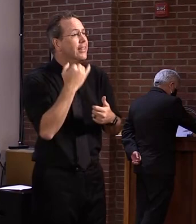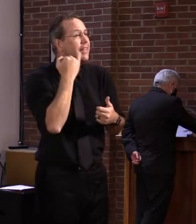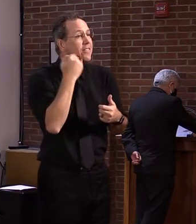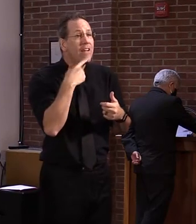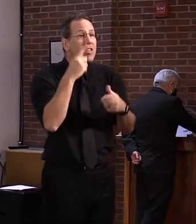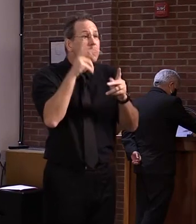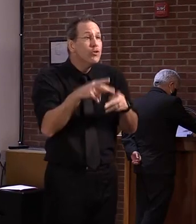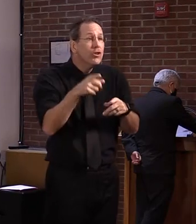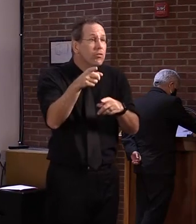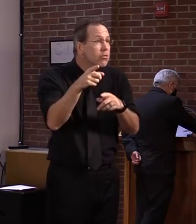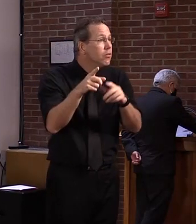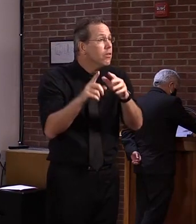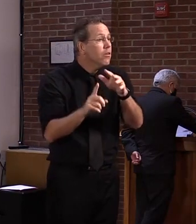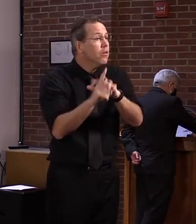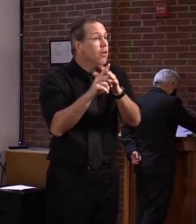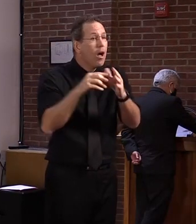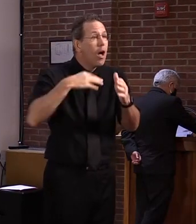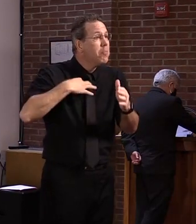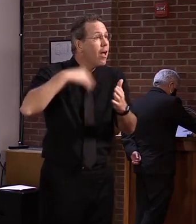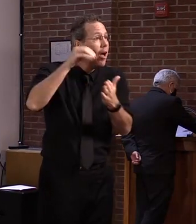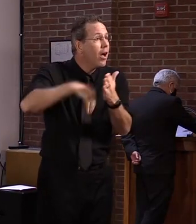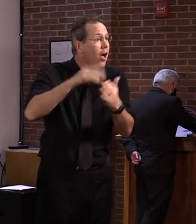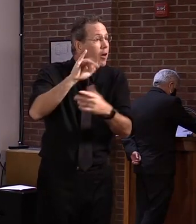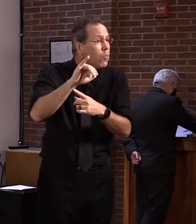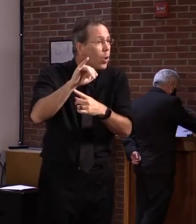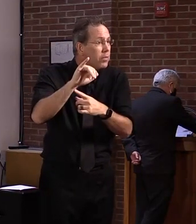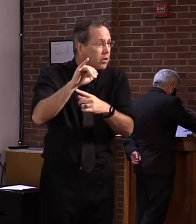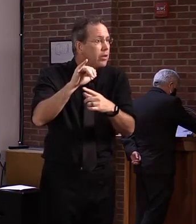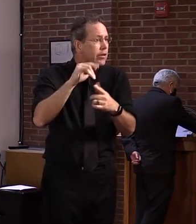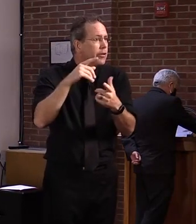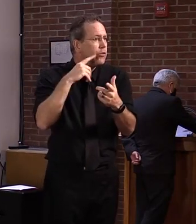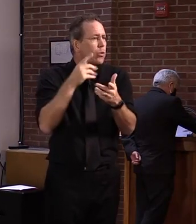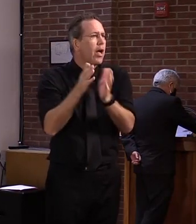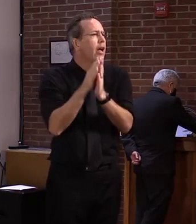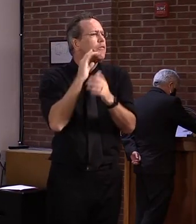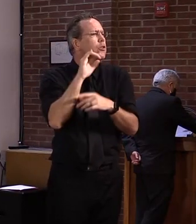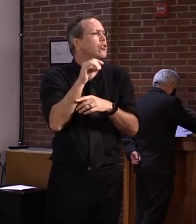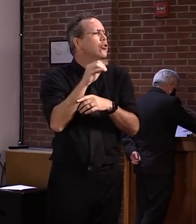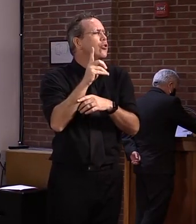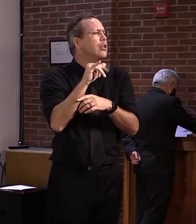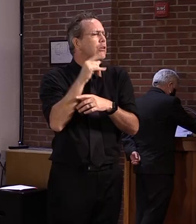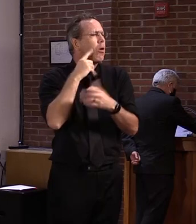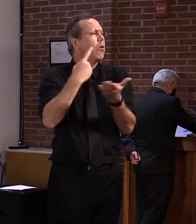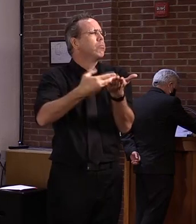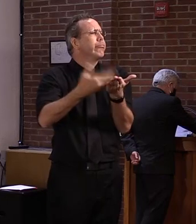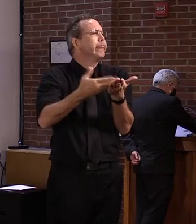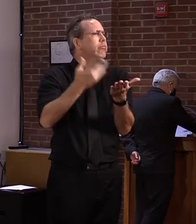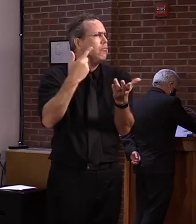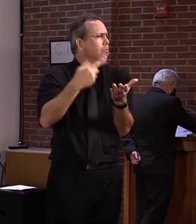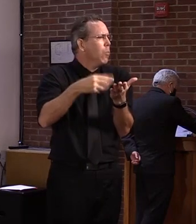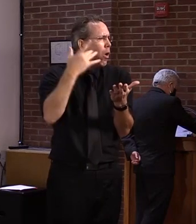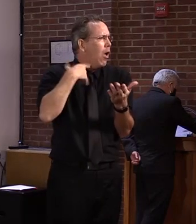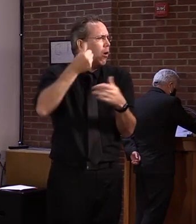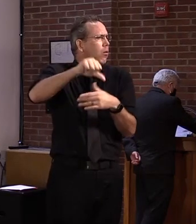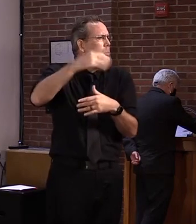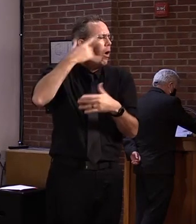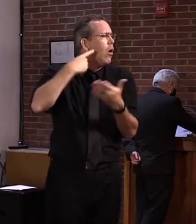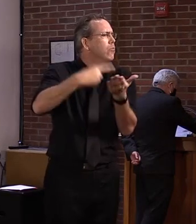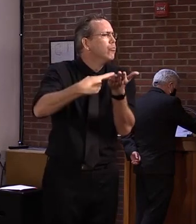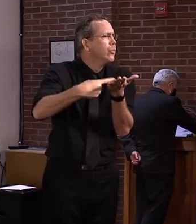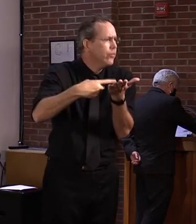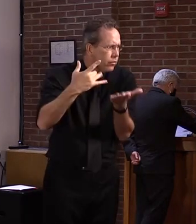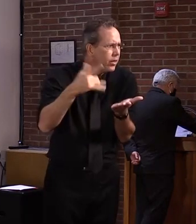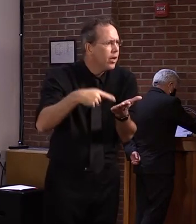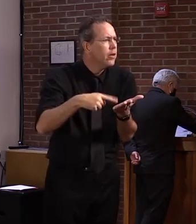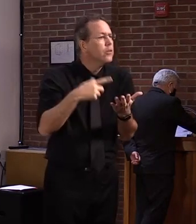I think it's important to note that the reason a claim goes into adjudication is because the department has made